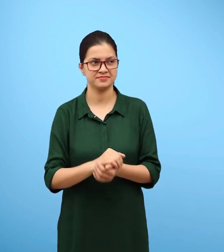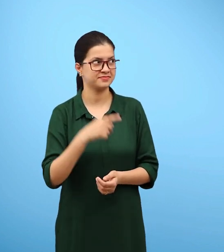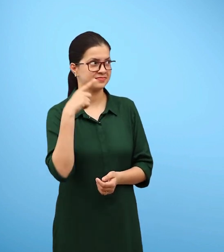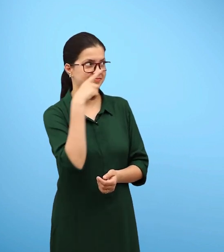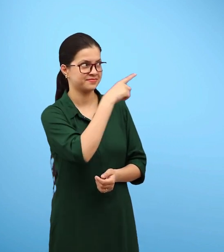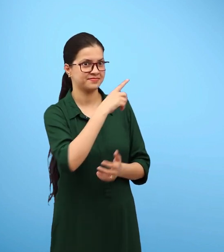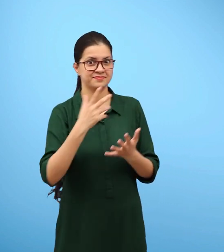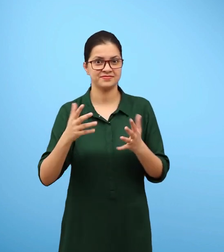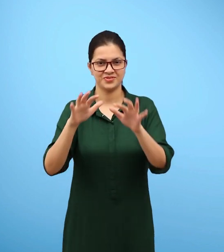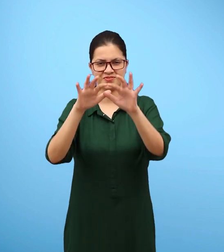Atmosphere